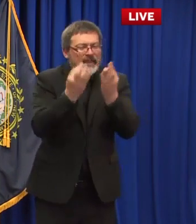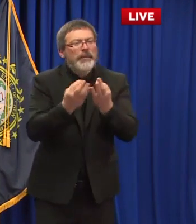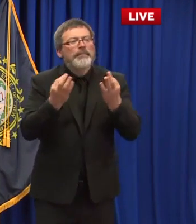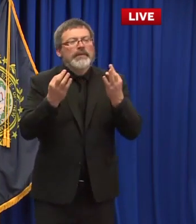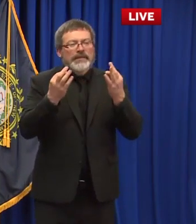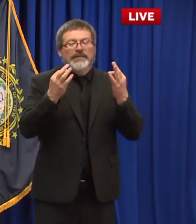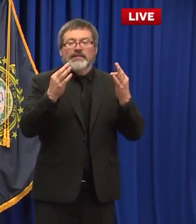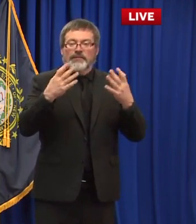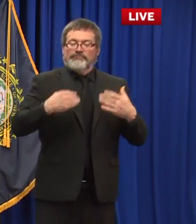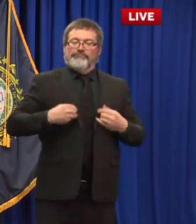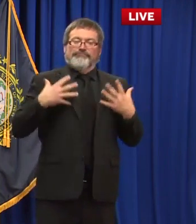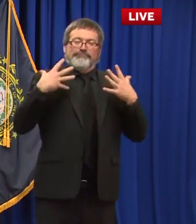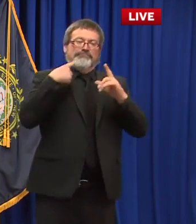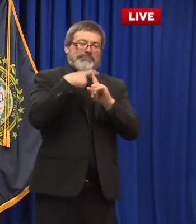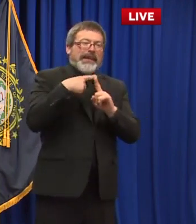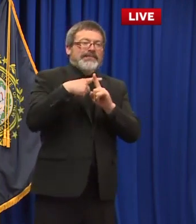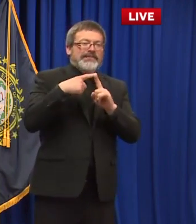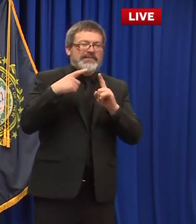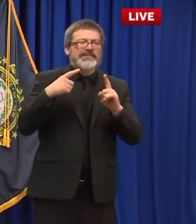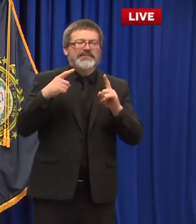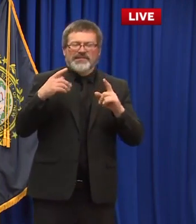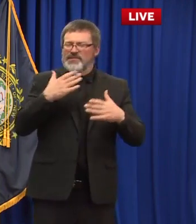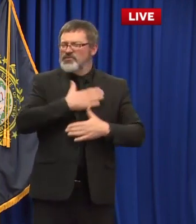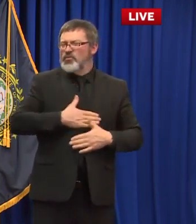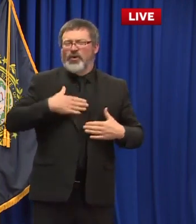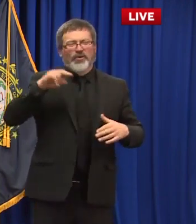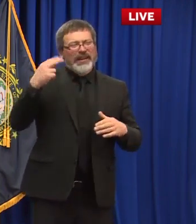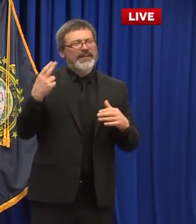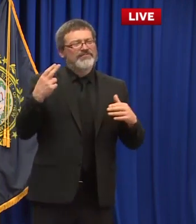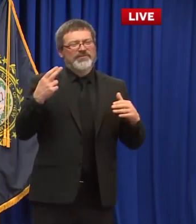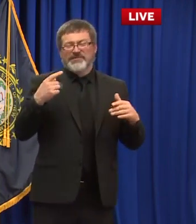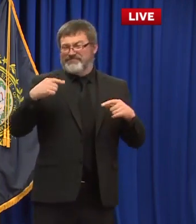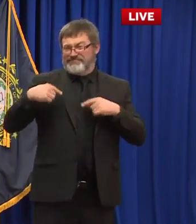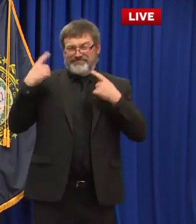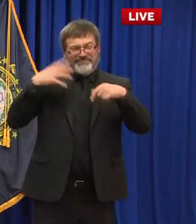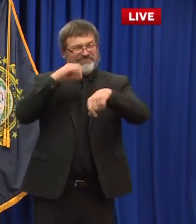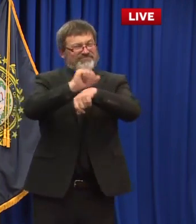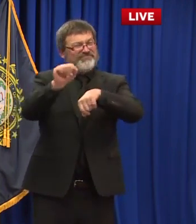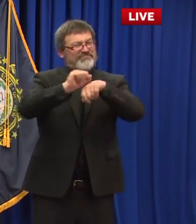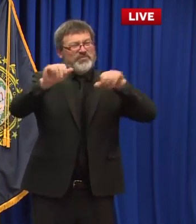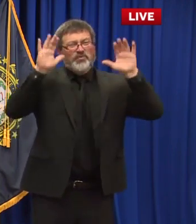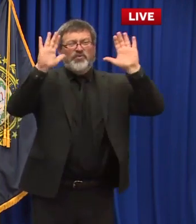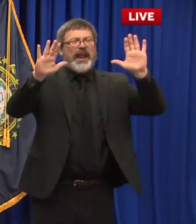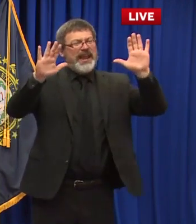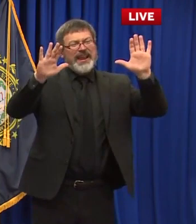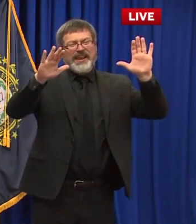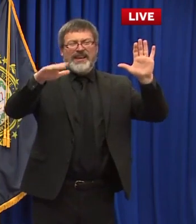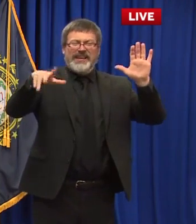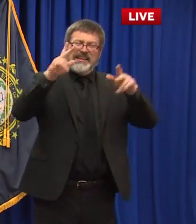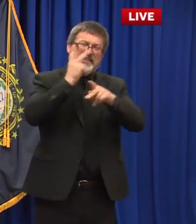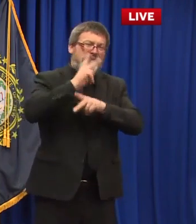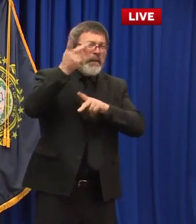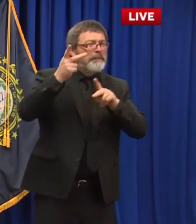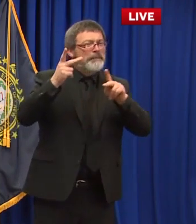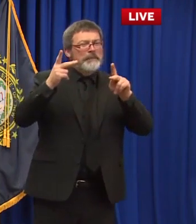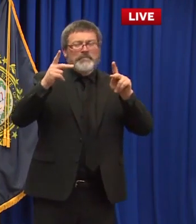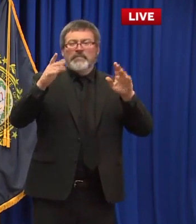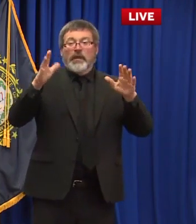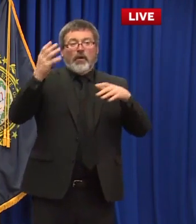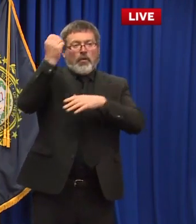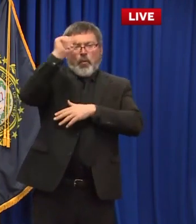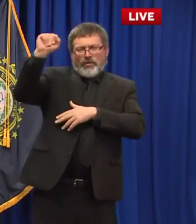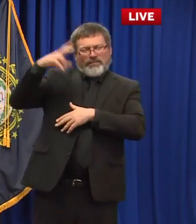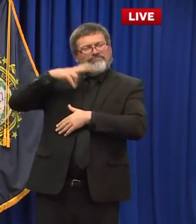such a tough time so we appreciate new hampshire doing an outstanding job through this entire covet process an outstanding job through these protests that we've seen